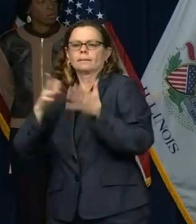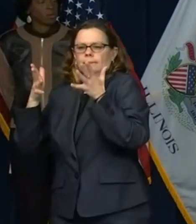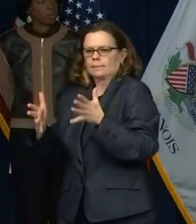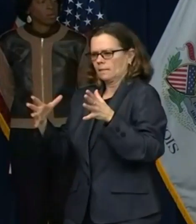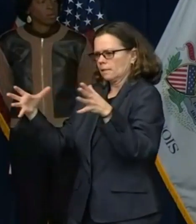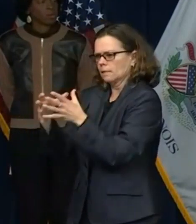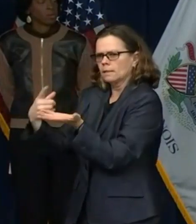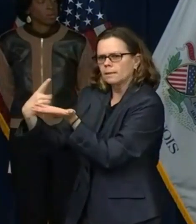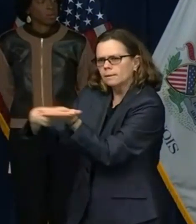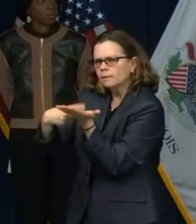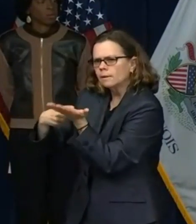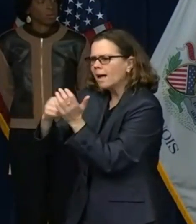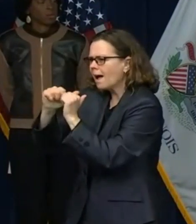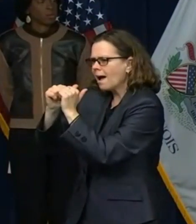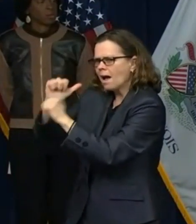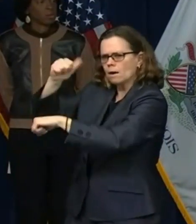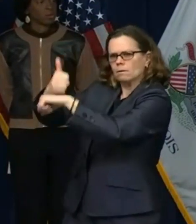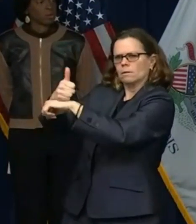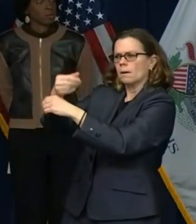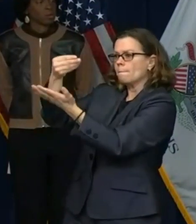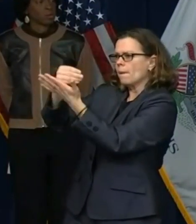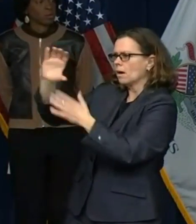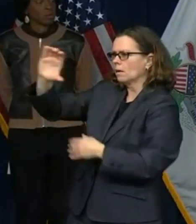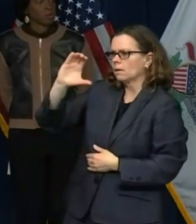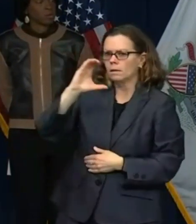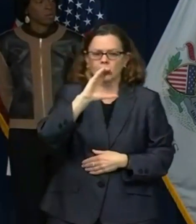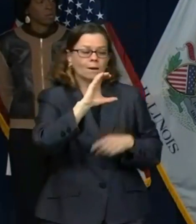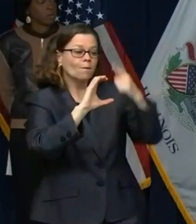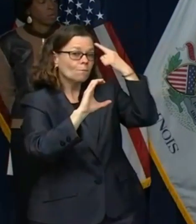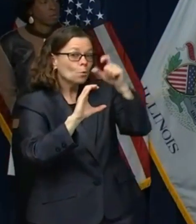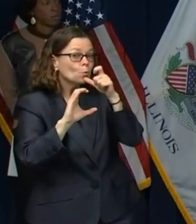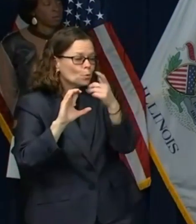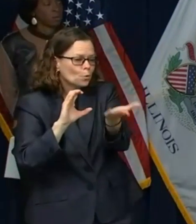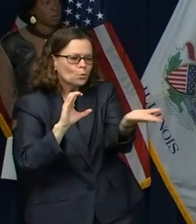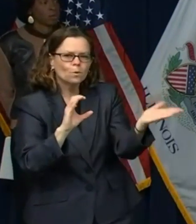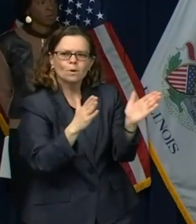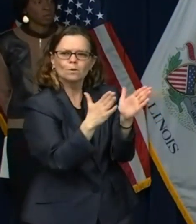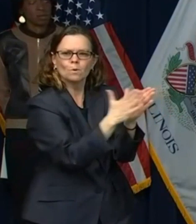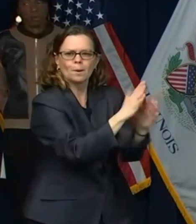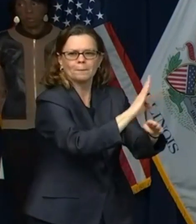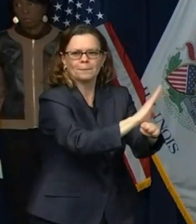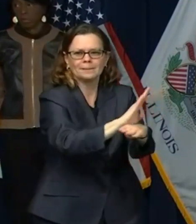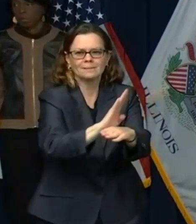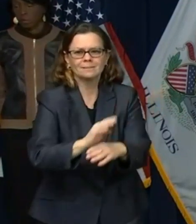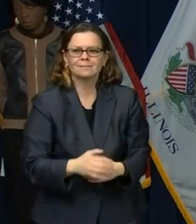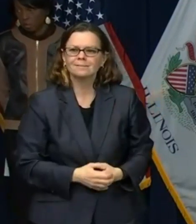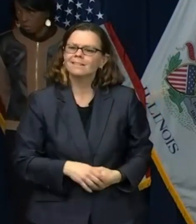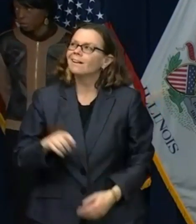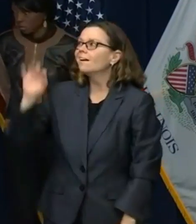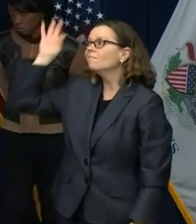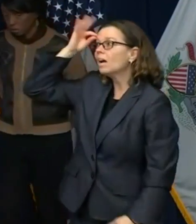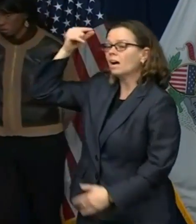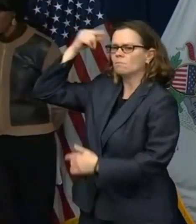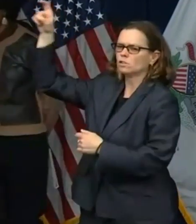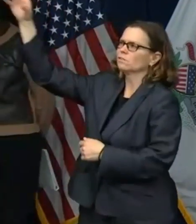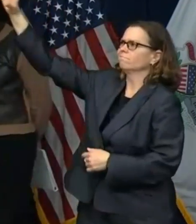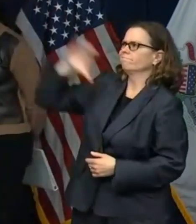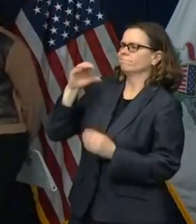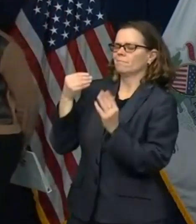them, sorry, small businesses. But I also think the federal government needs to step up to the plate here. All right. Thank you, everyone. Thank you.